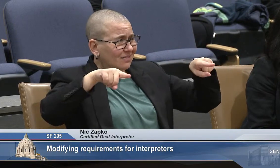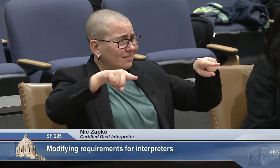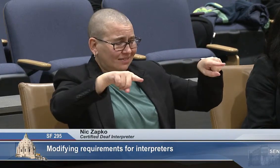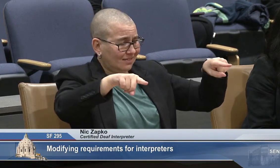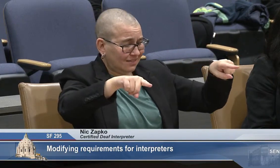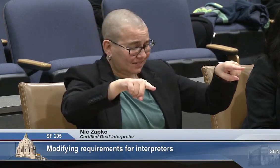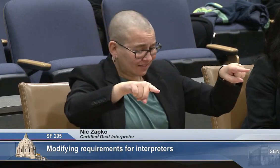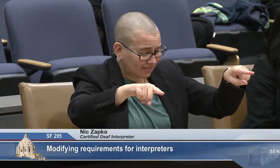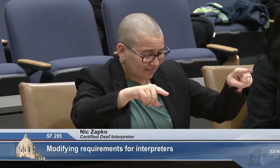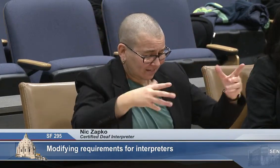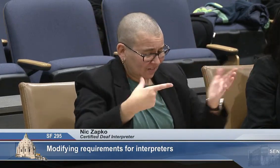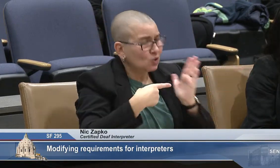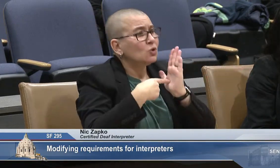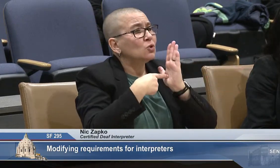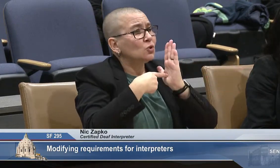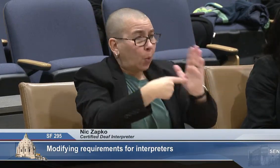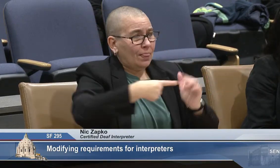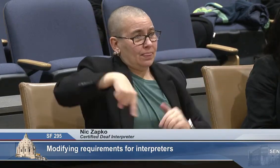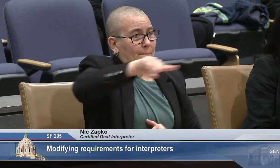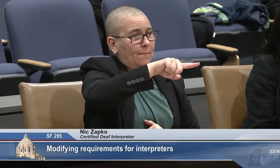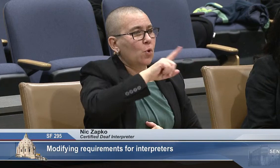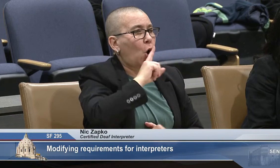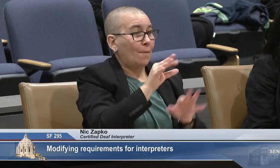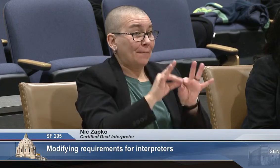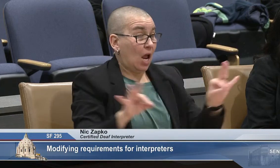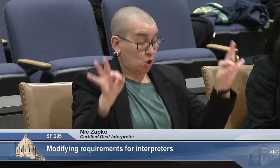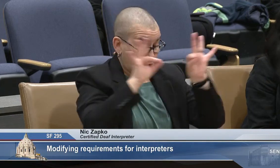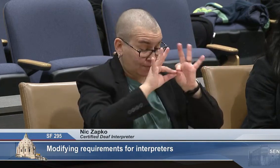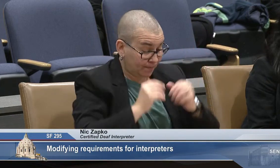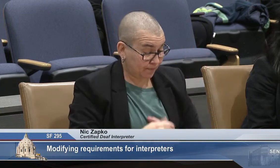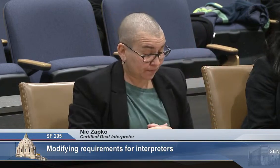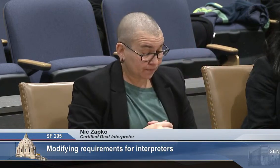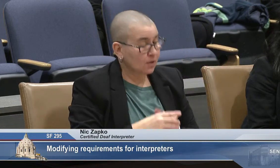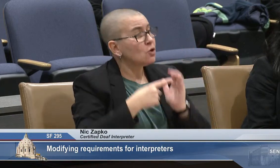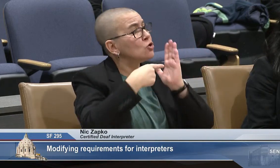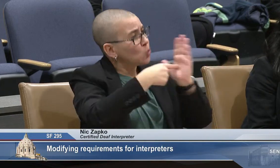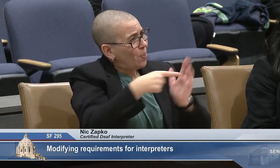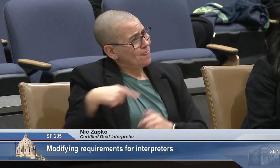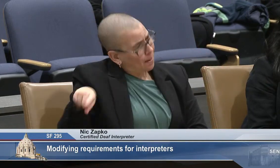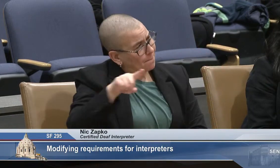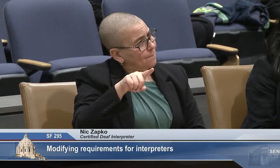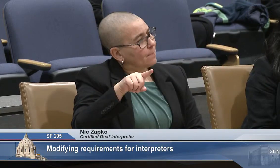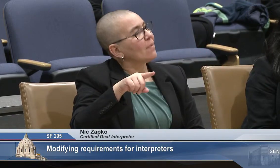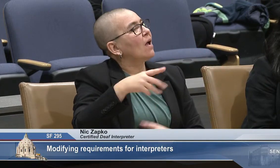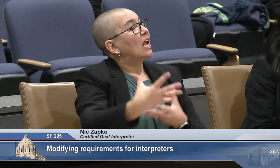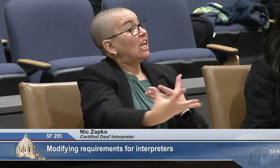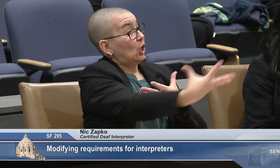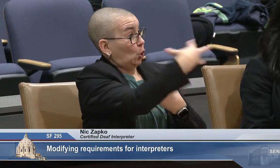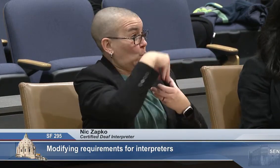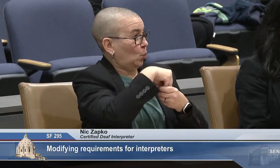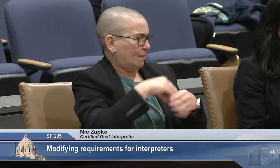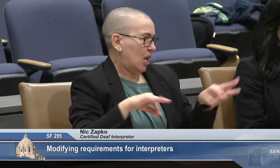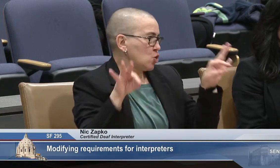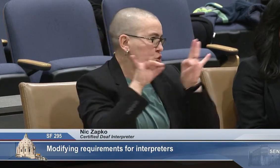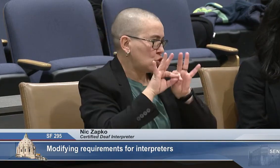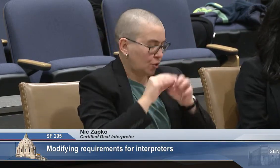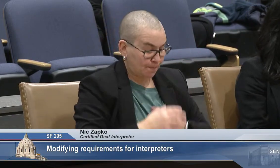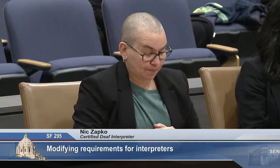same thinking as what happened during the riots and the pandemic of having full access class,